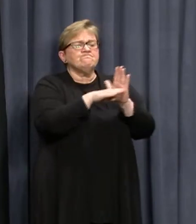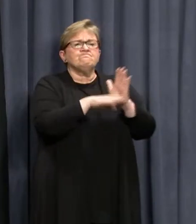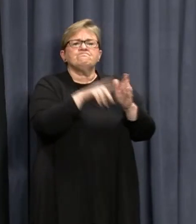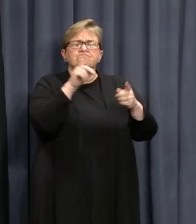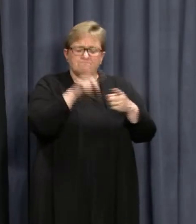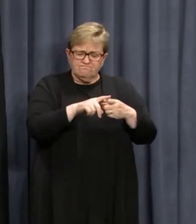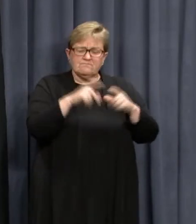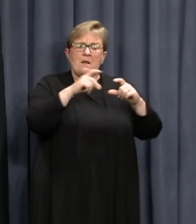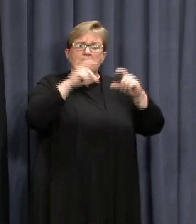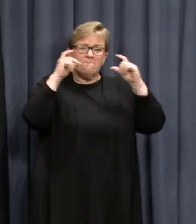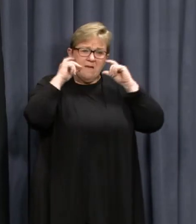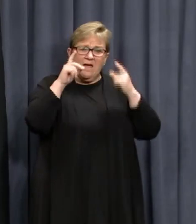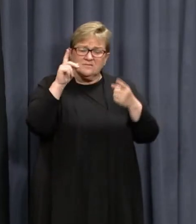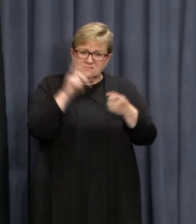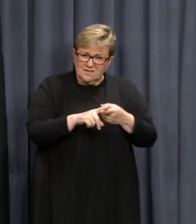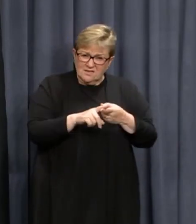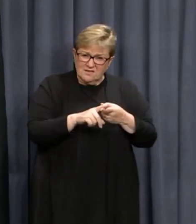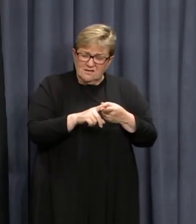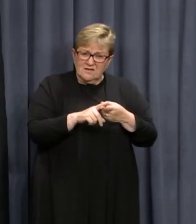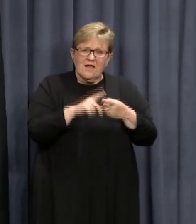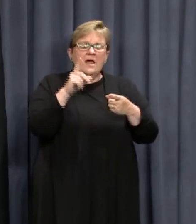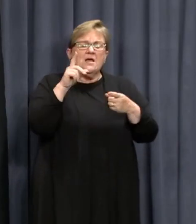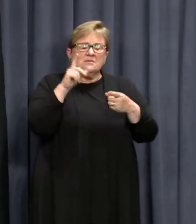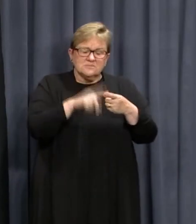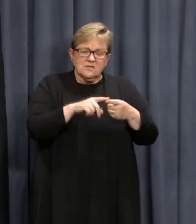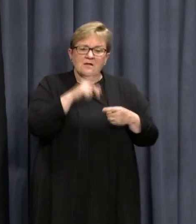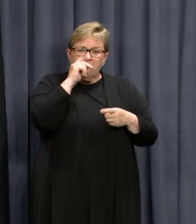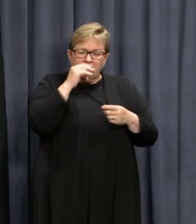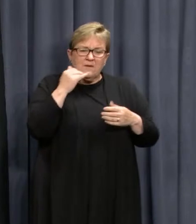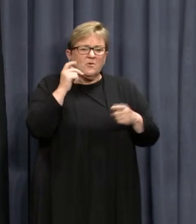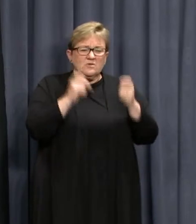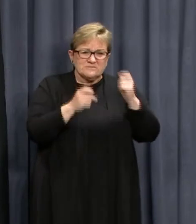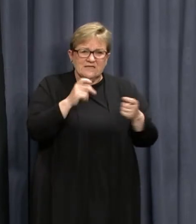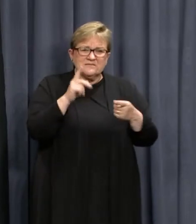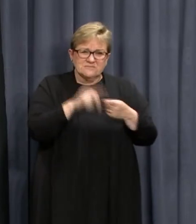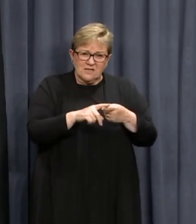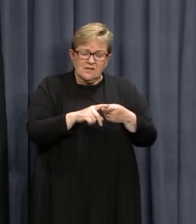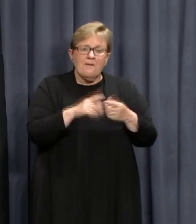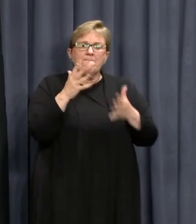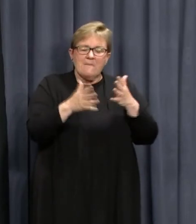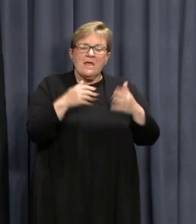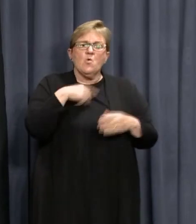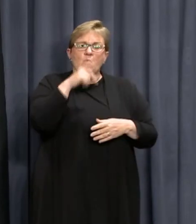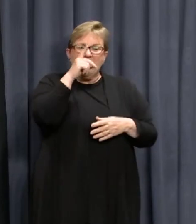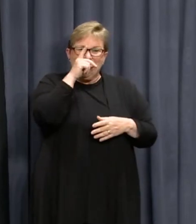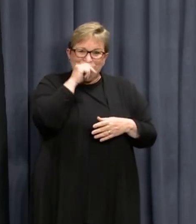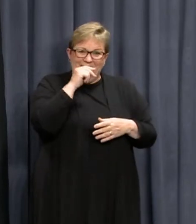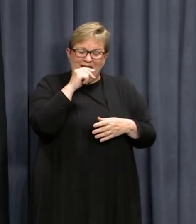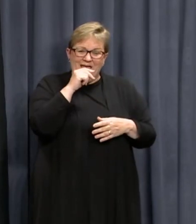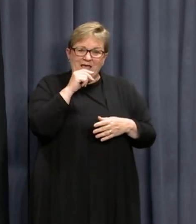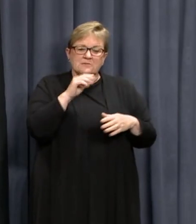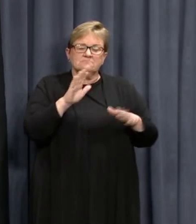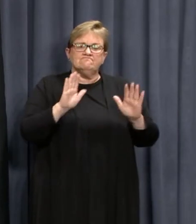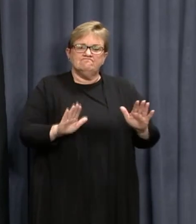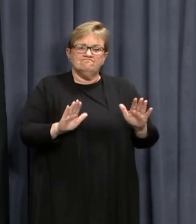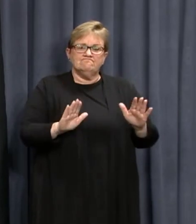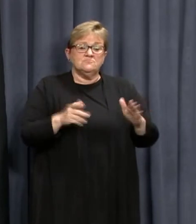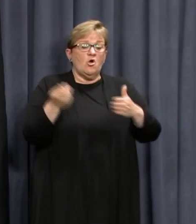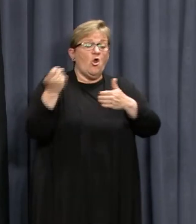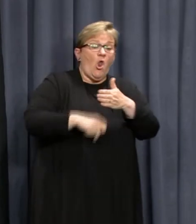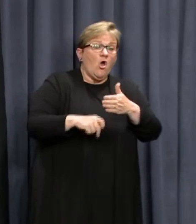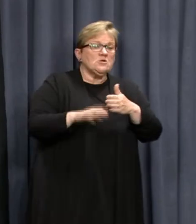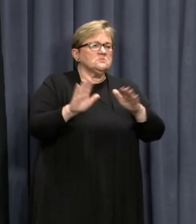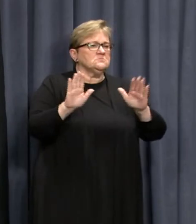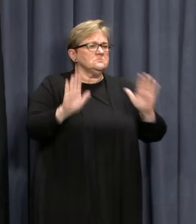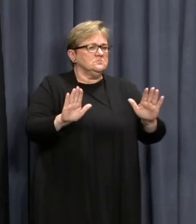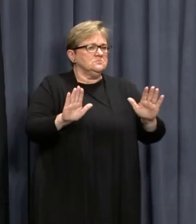our use of masks, and the ability of our contact tracers and testing gives us the ability to hold on a lockdown